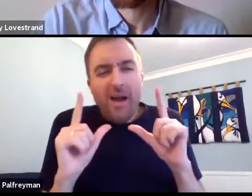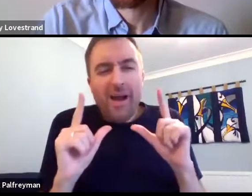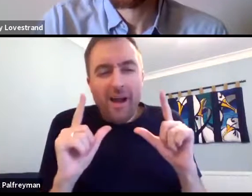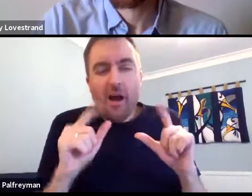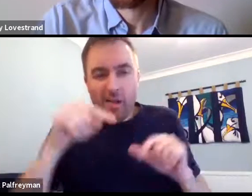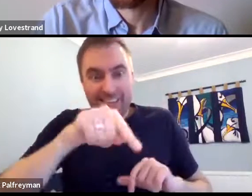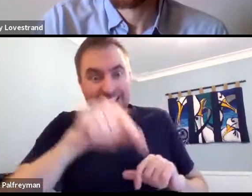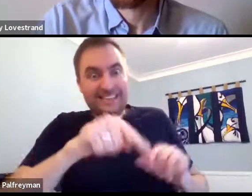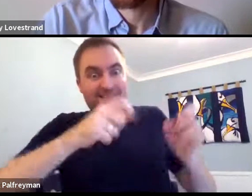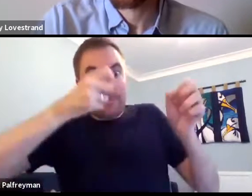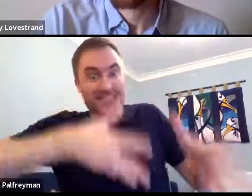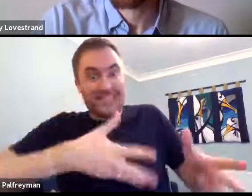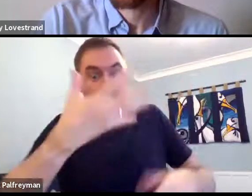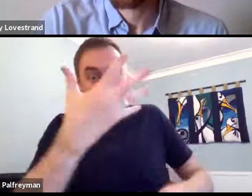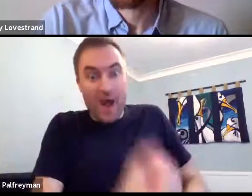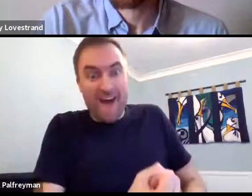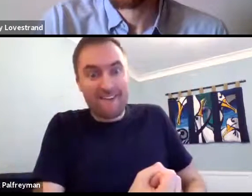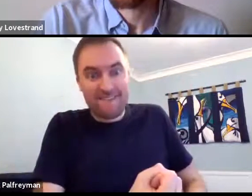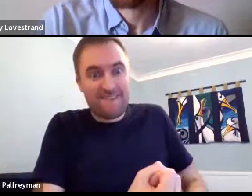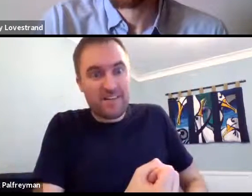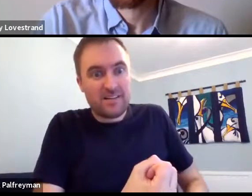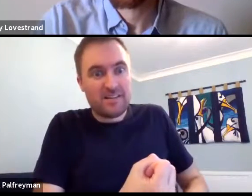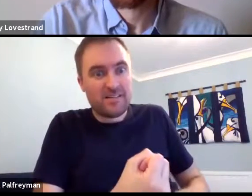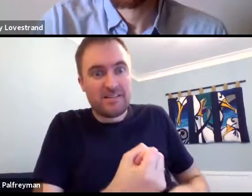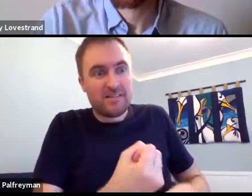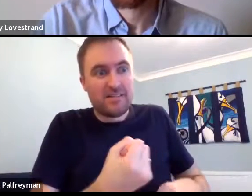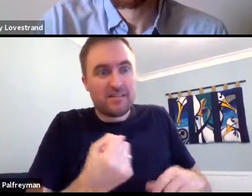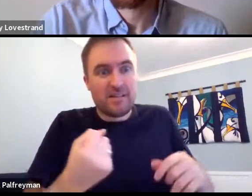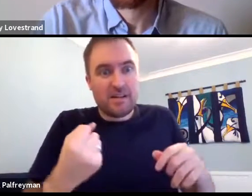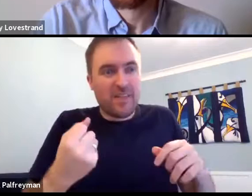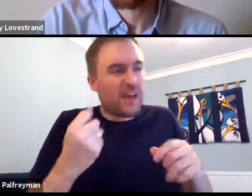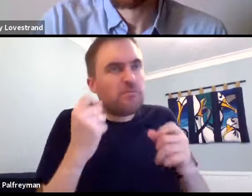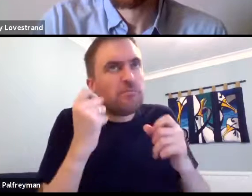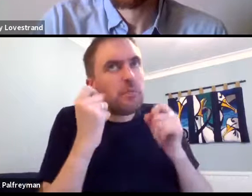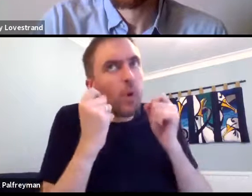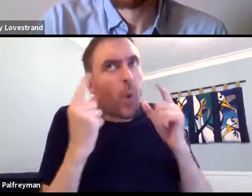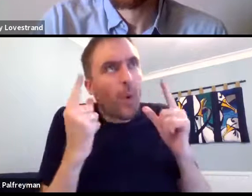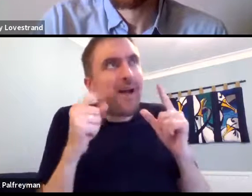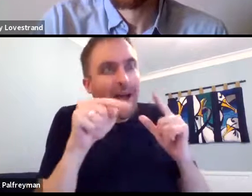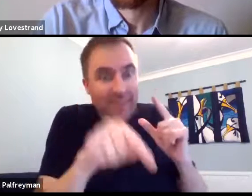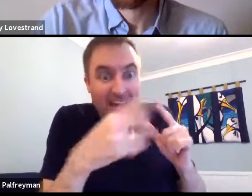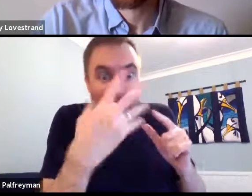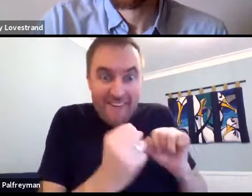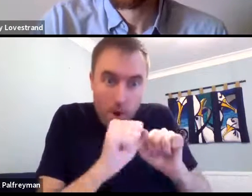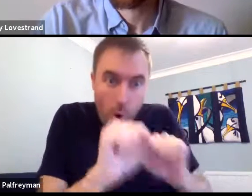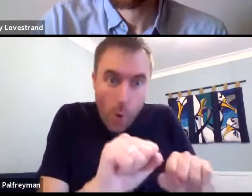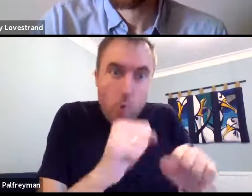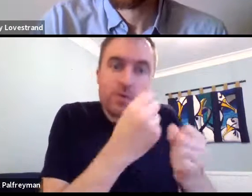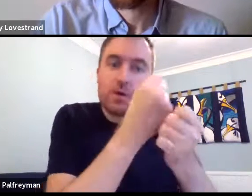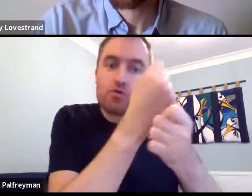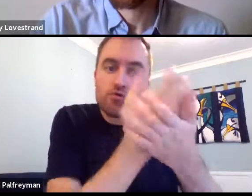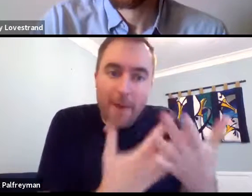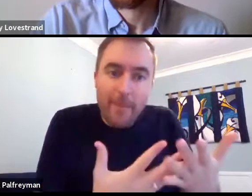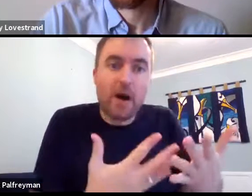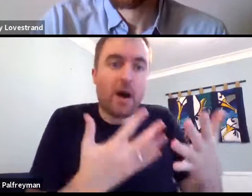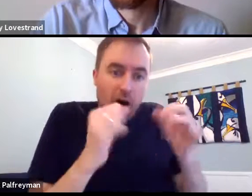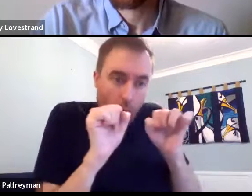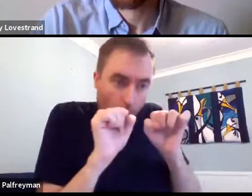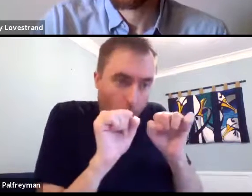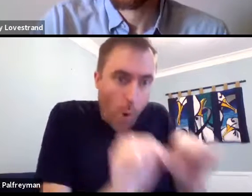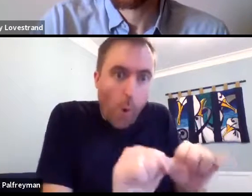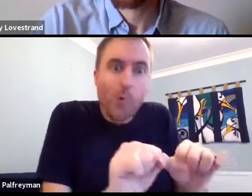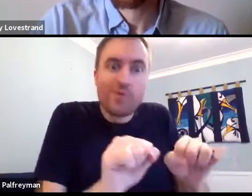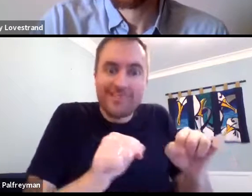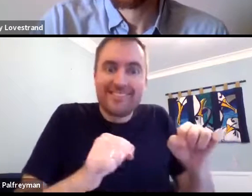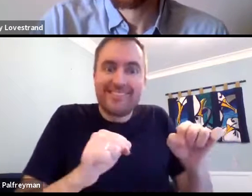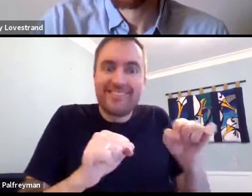just didn't have that awareness that they had Basindo. They didn't have